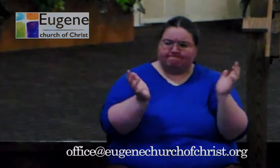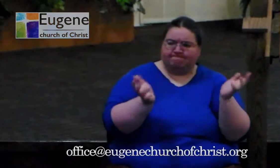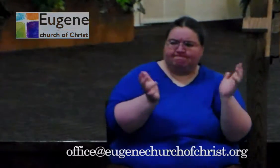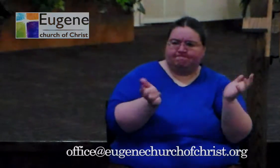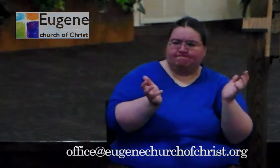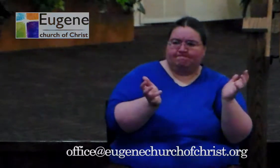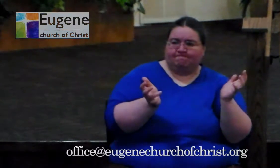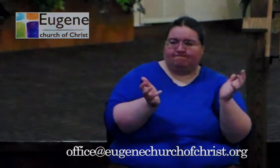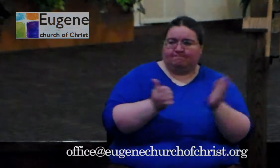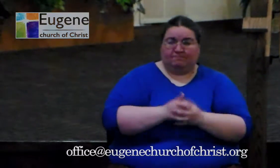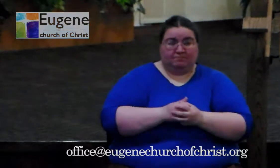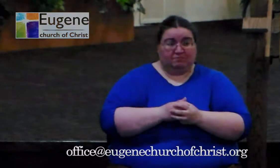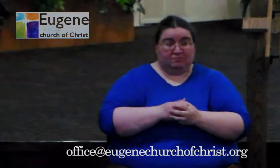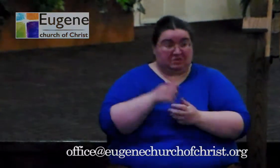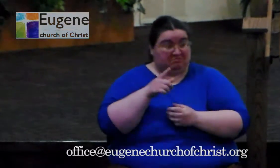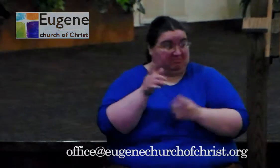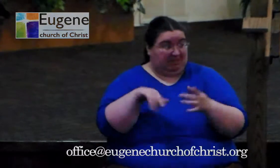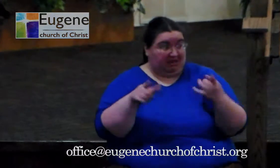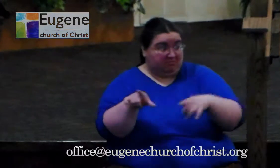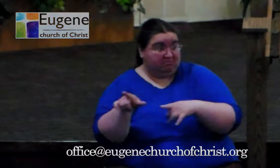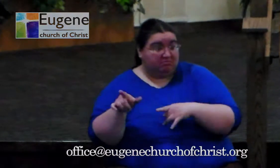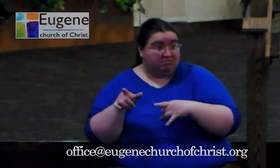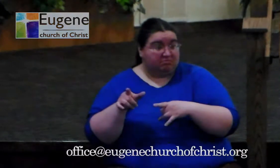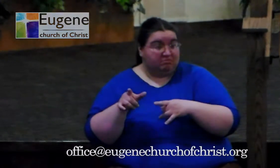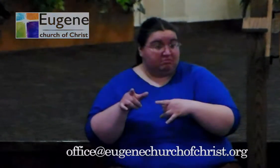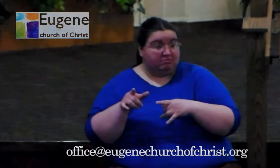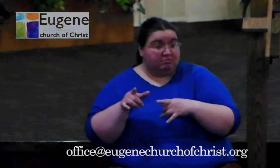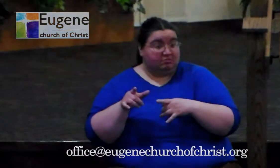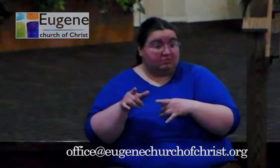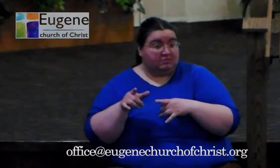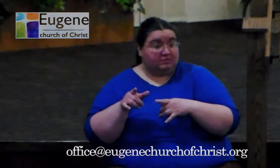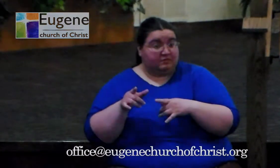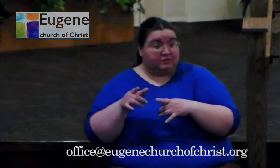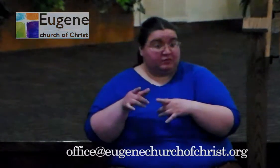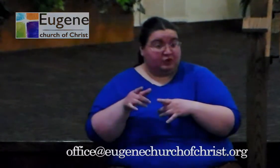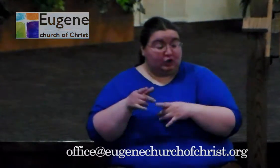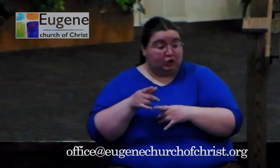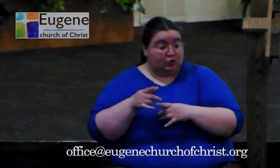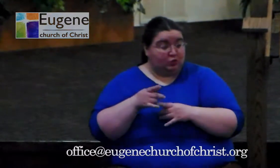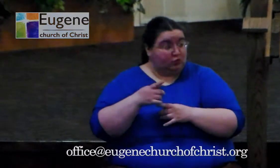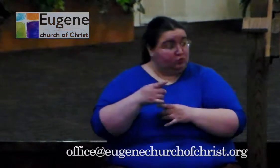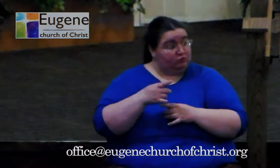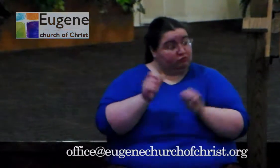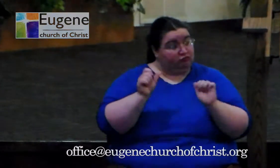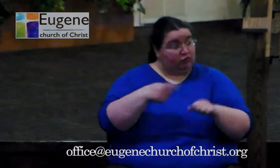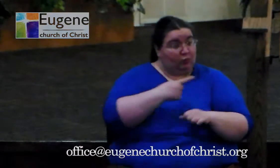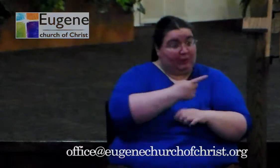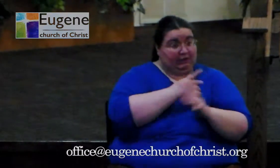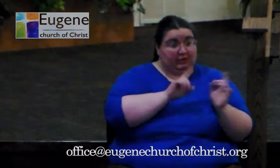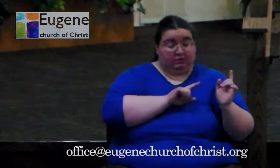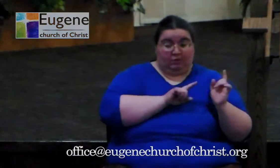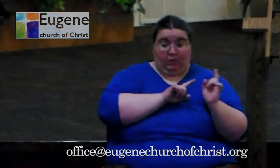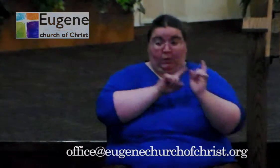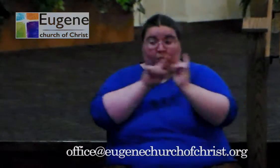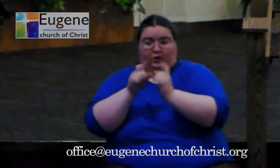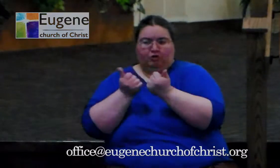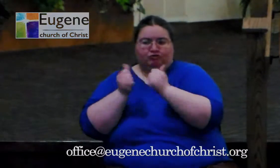people about this? Do we go together and try to be an influence? Are there ways that we can,